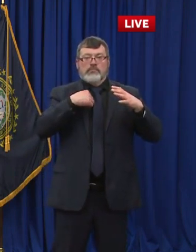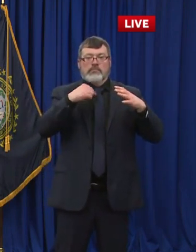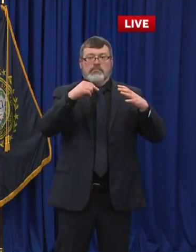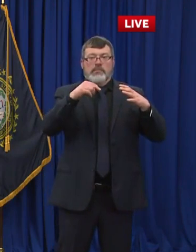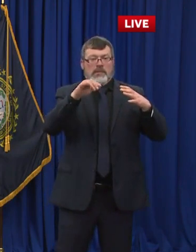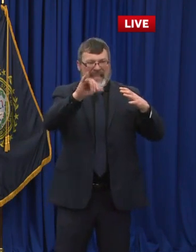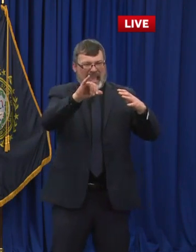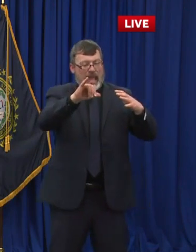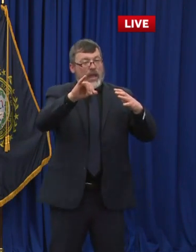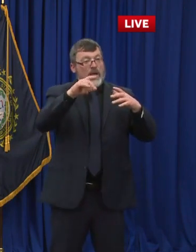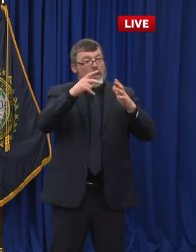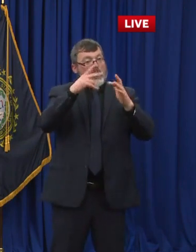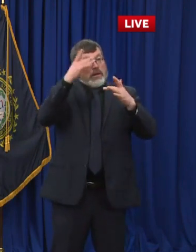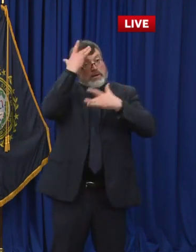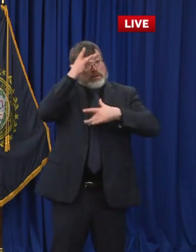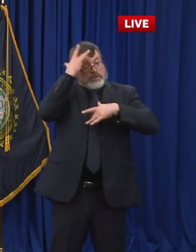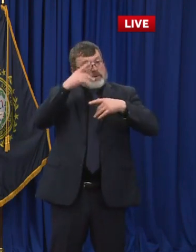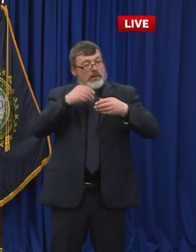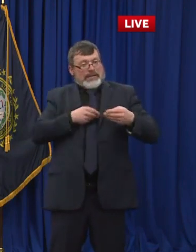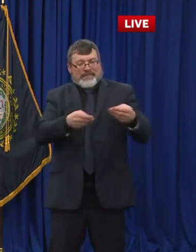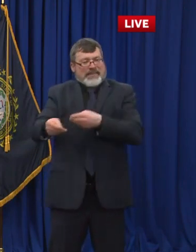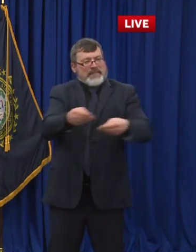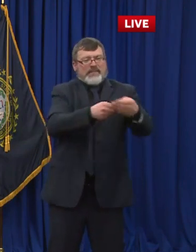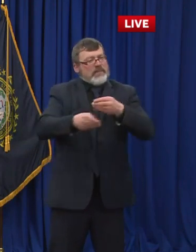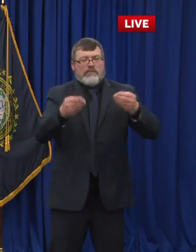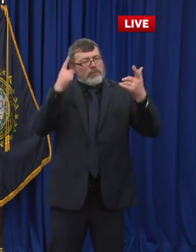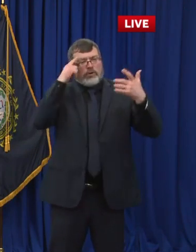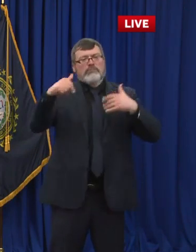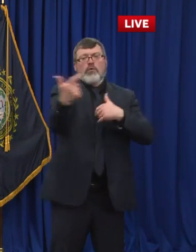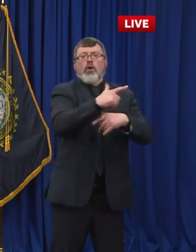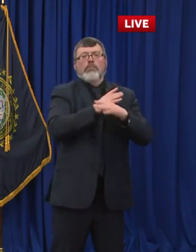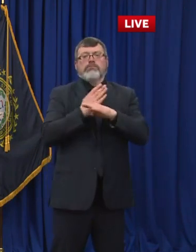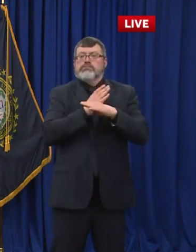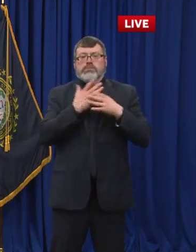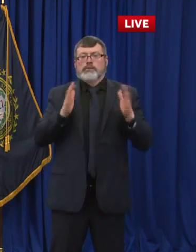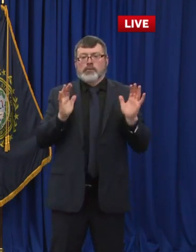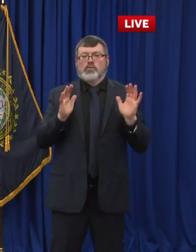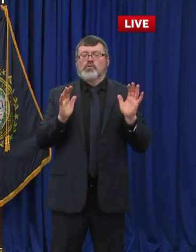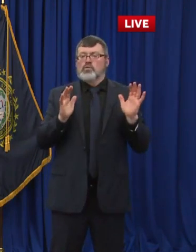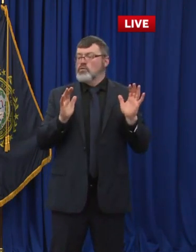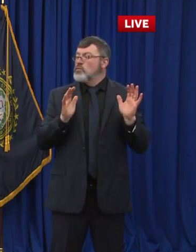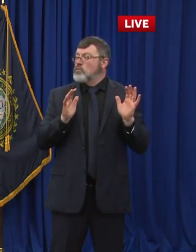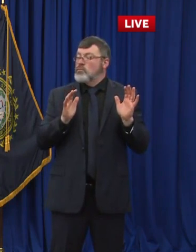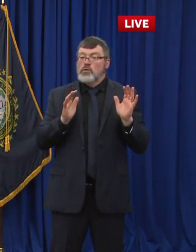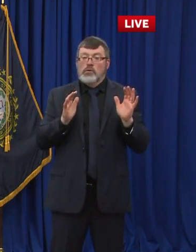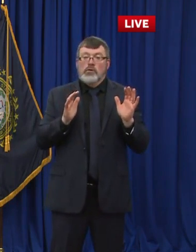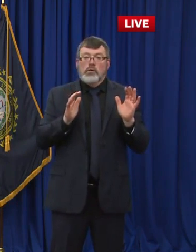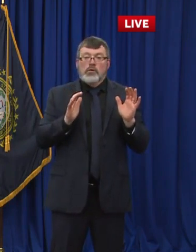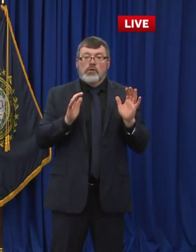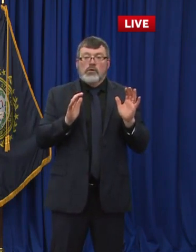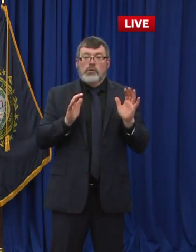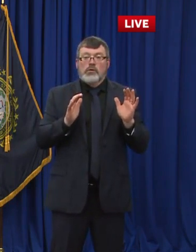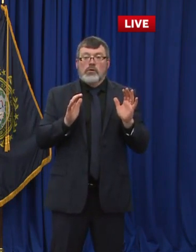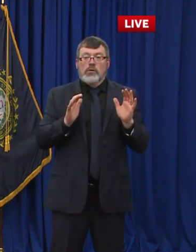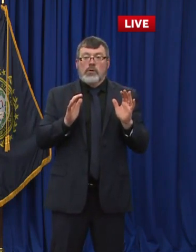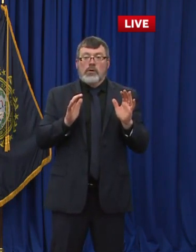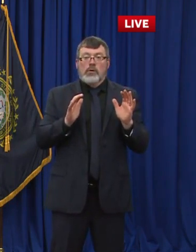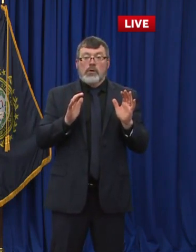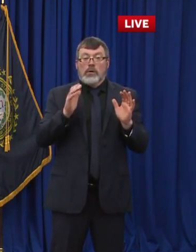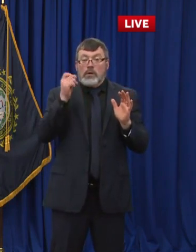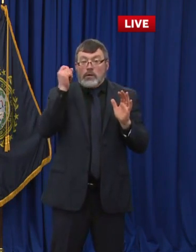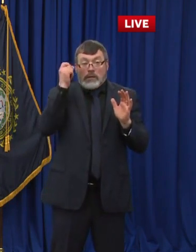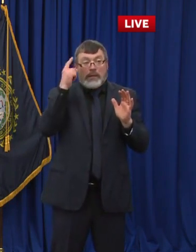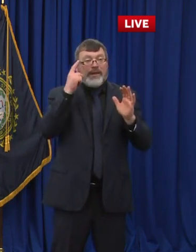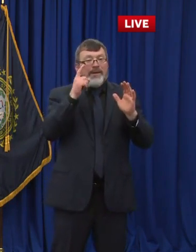You don't just have the are not value under one, it really gets dropped precipitously. As we get further and further out with the 50 and up,